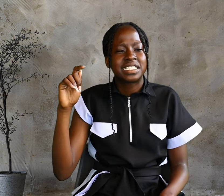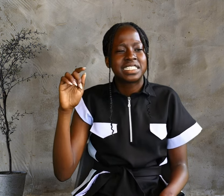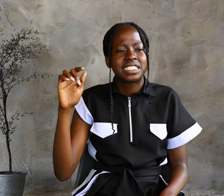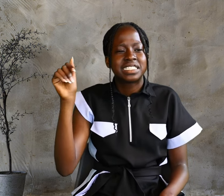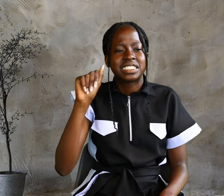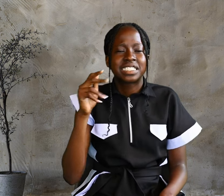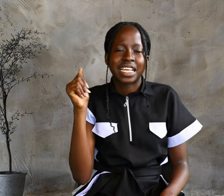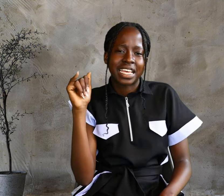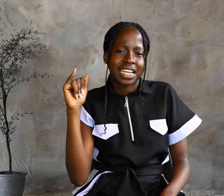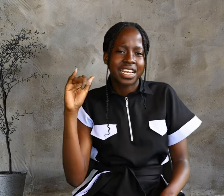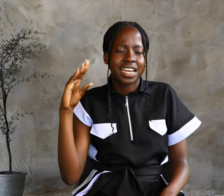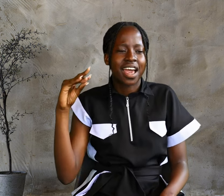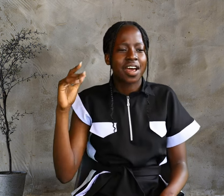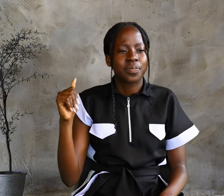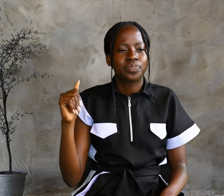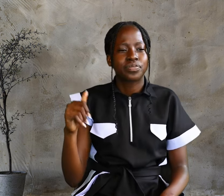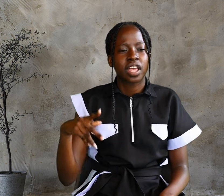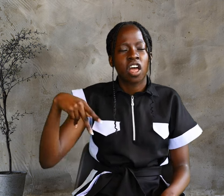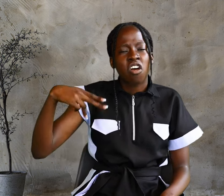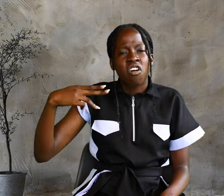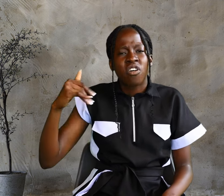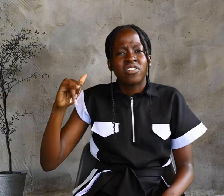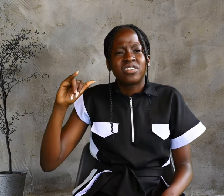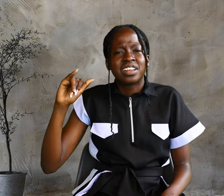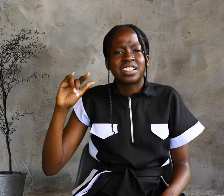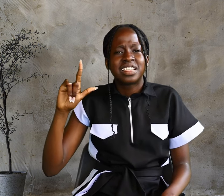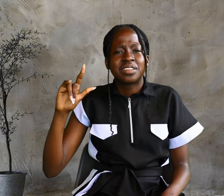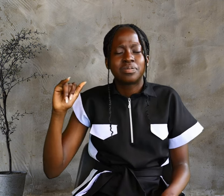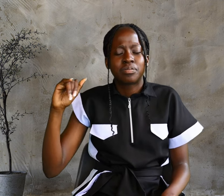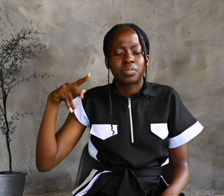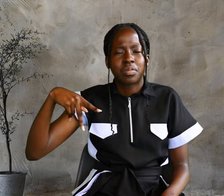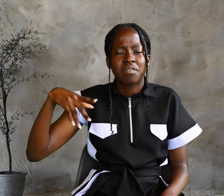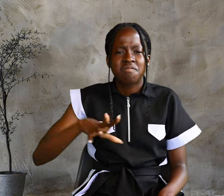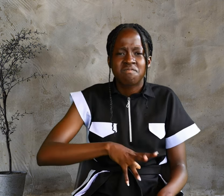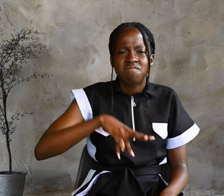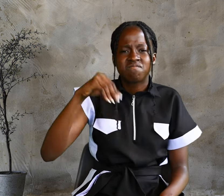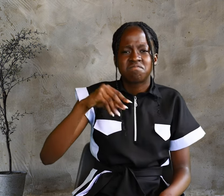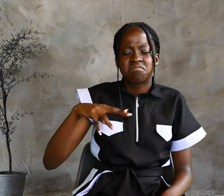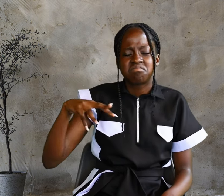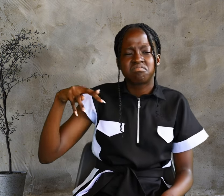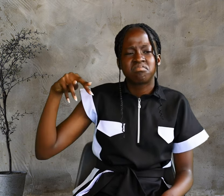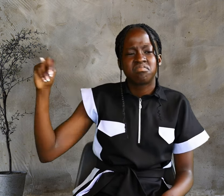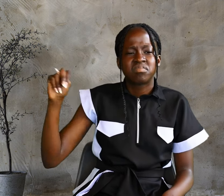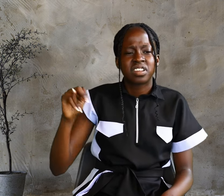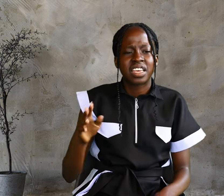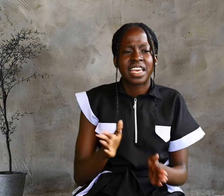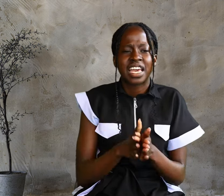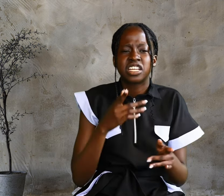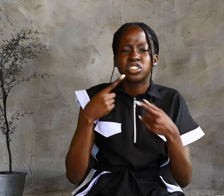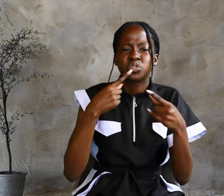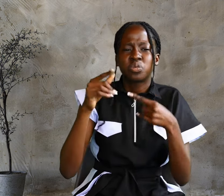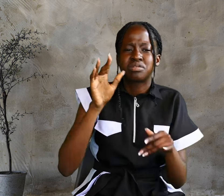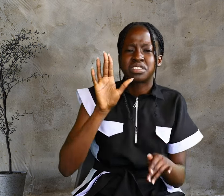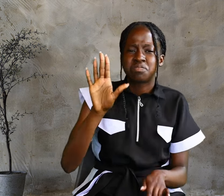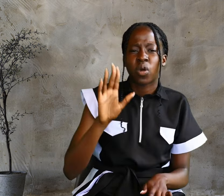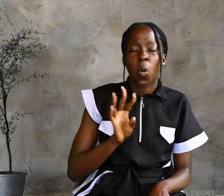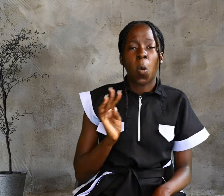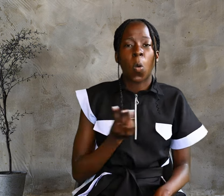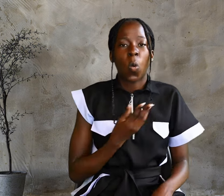Philip found Nathanael and told him, We have found the one